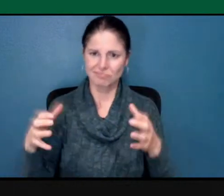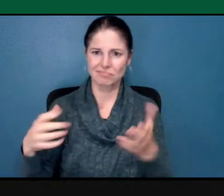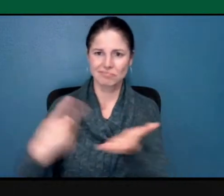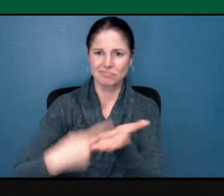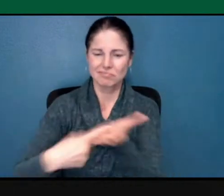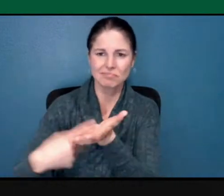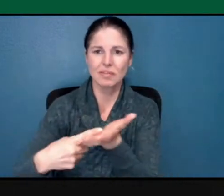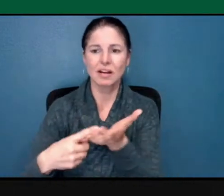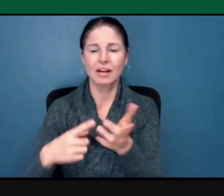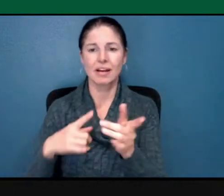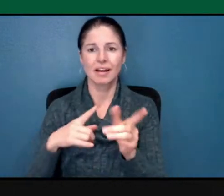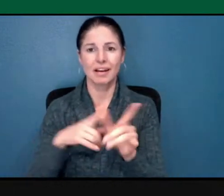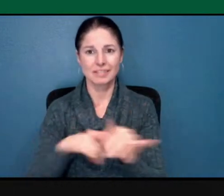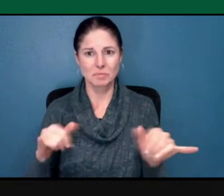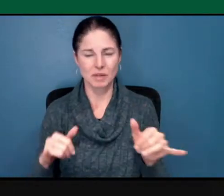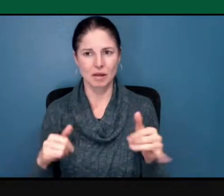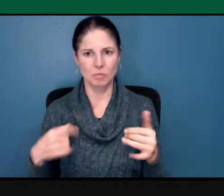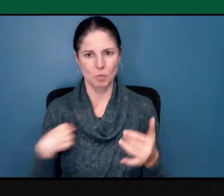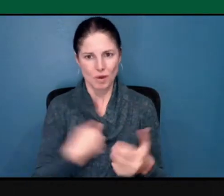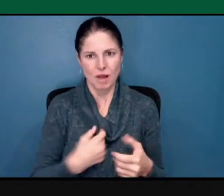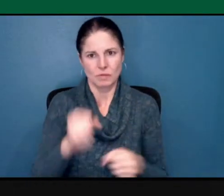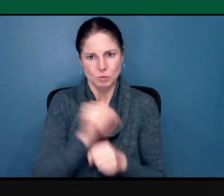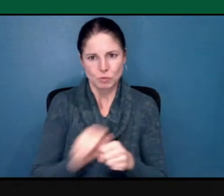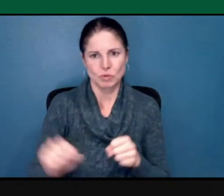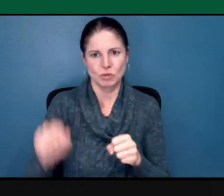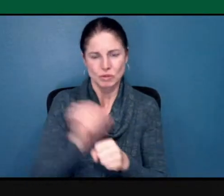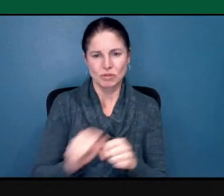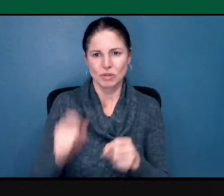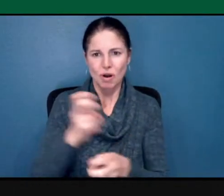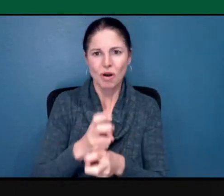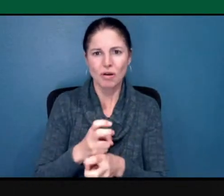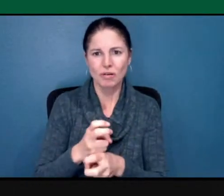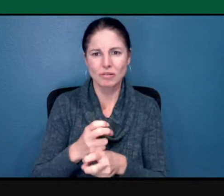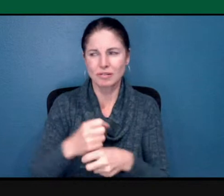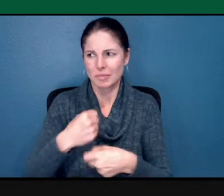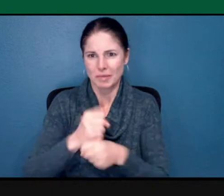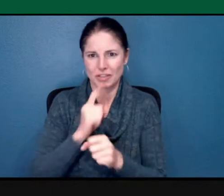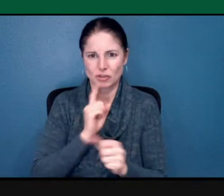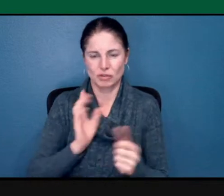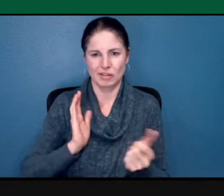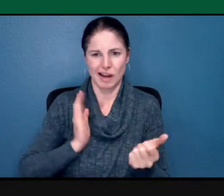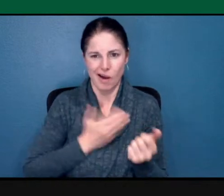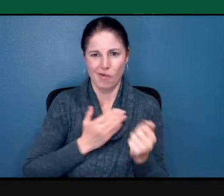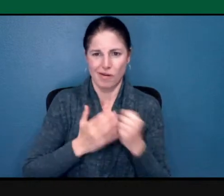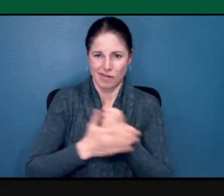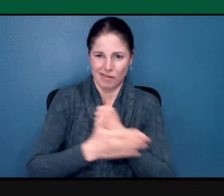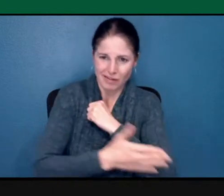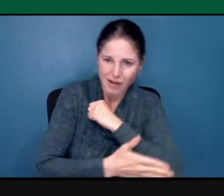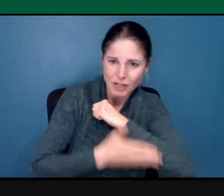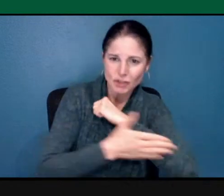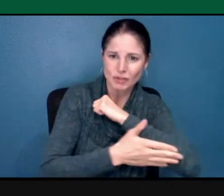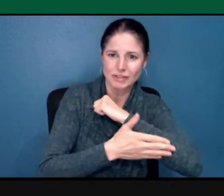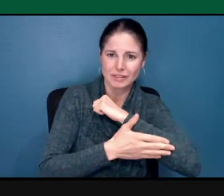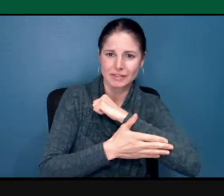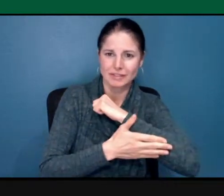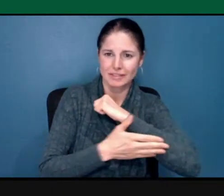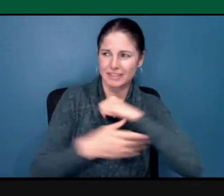our country, our university,